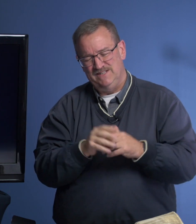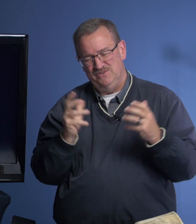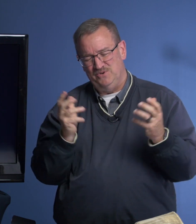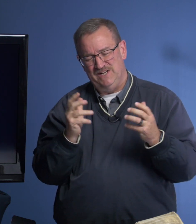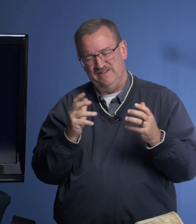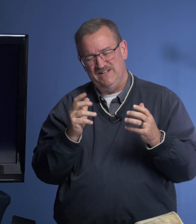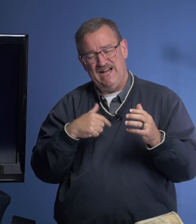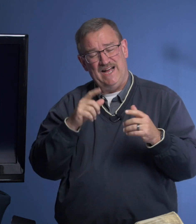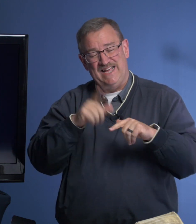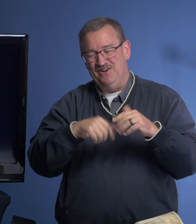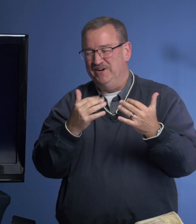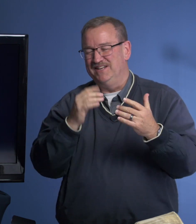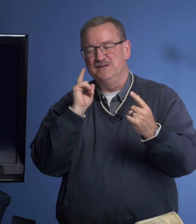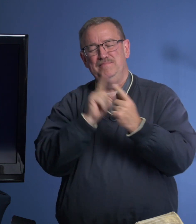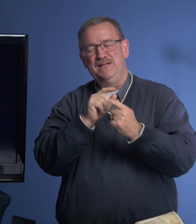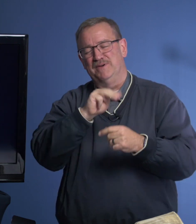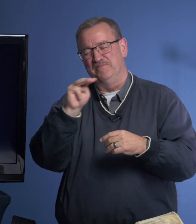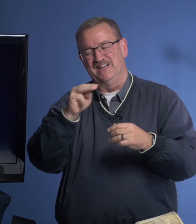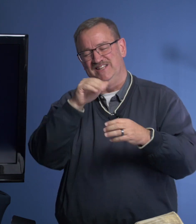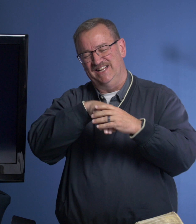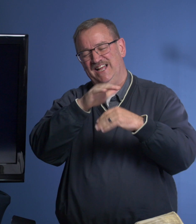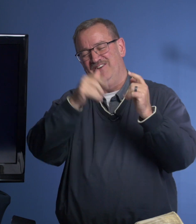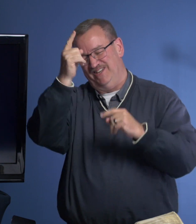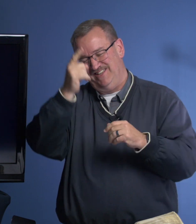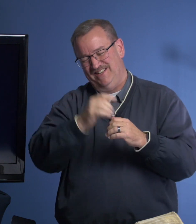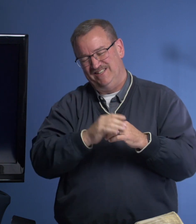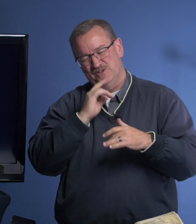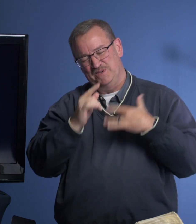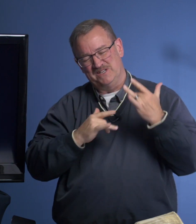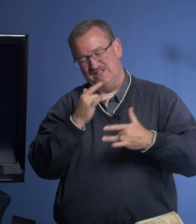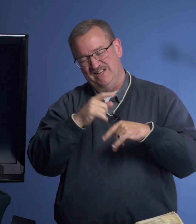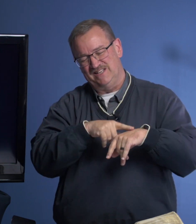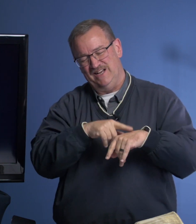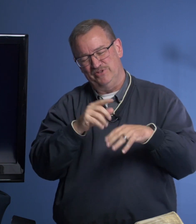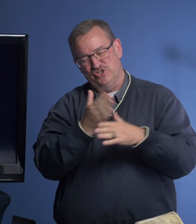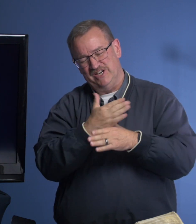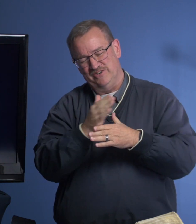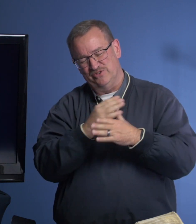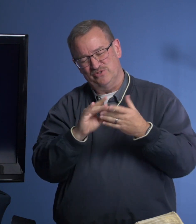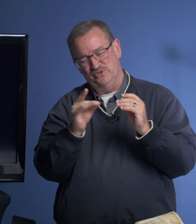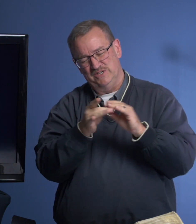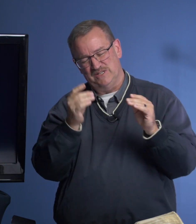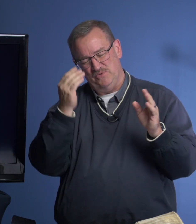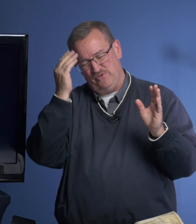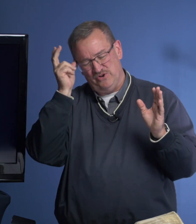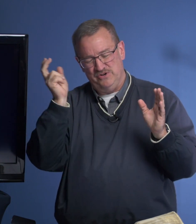Wow. I can't wait to meet Mary Magdalene in heaven. It's going to be an exciting time to share the stories that we've heard